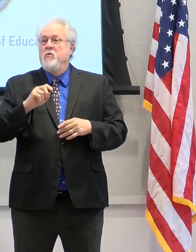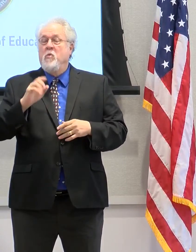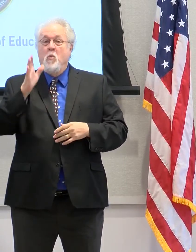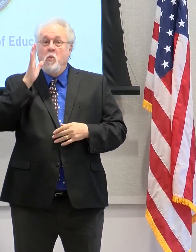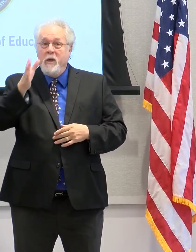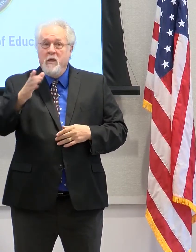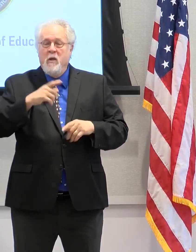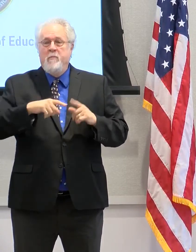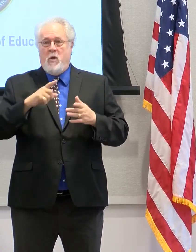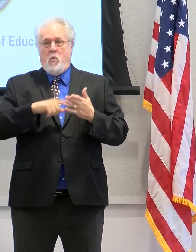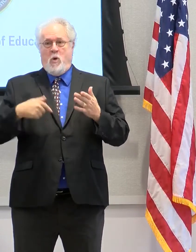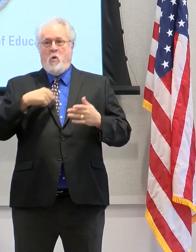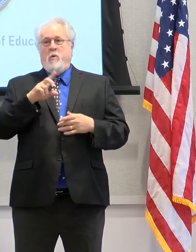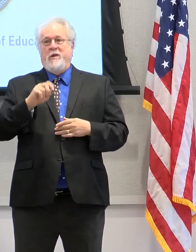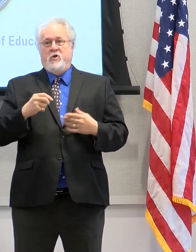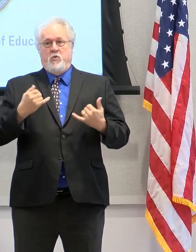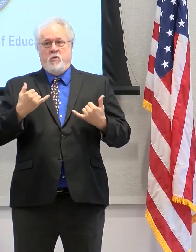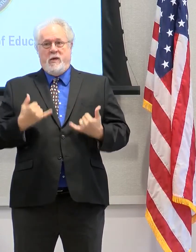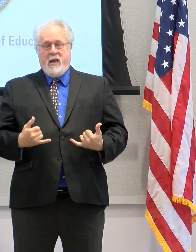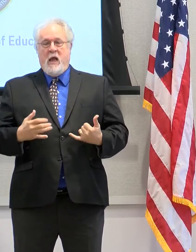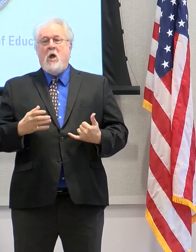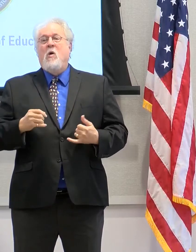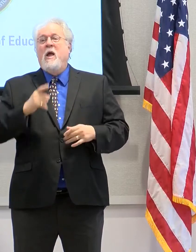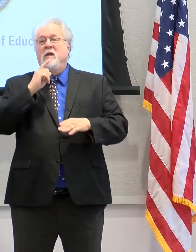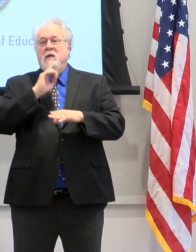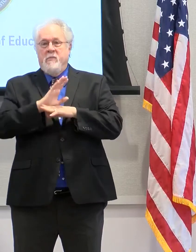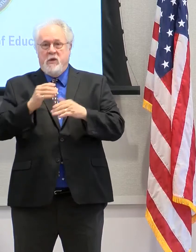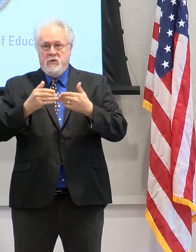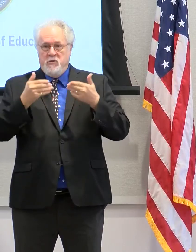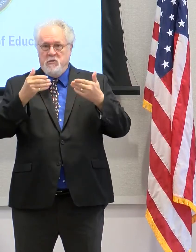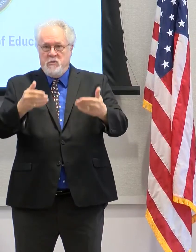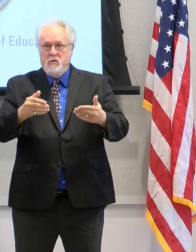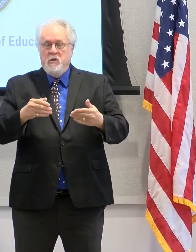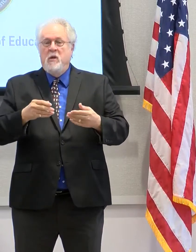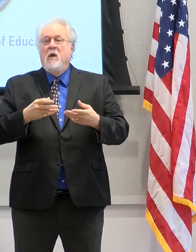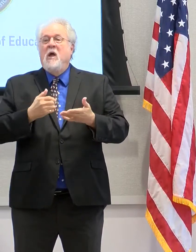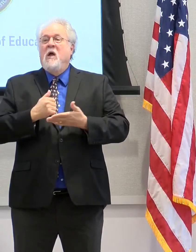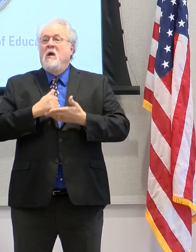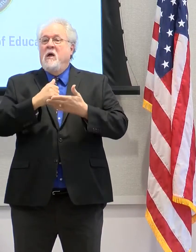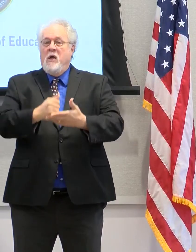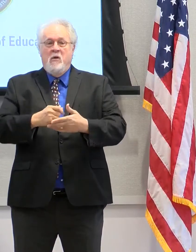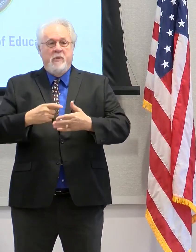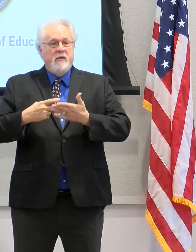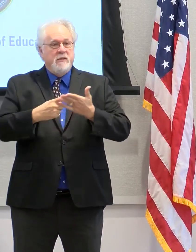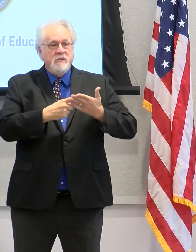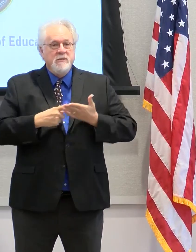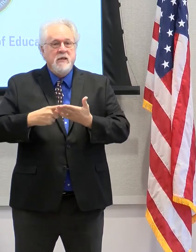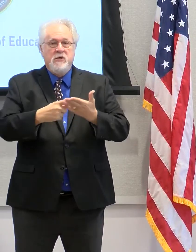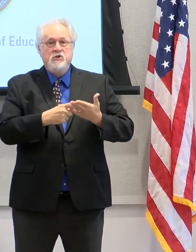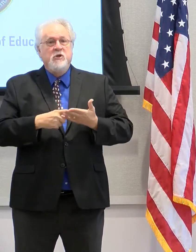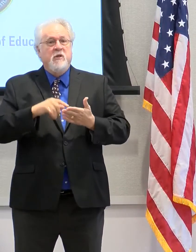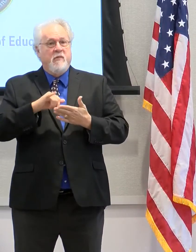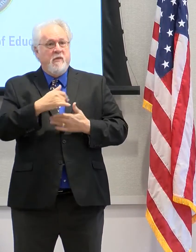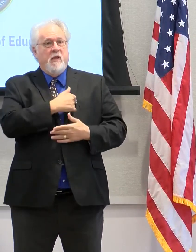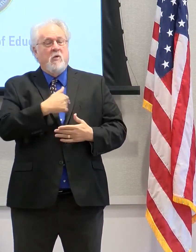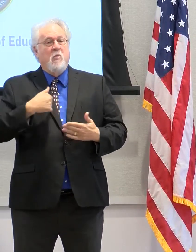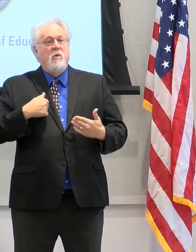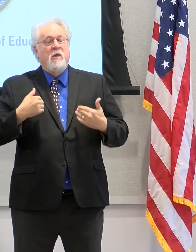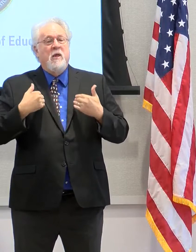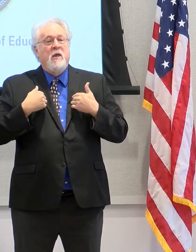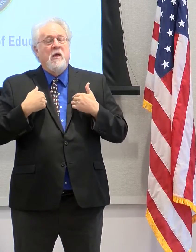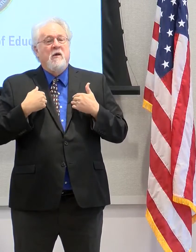and what we are committed to do going forth is facilitating discussions such that we have a